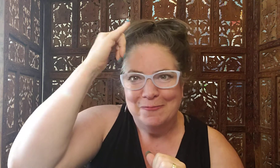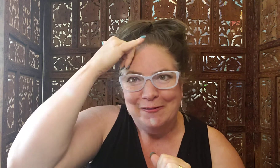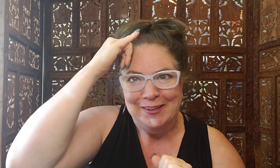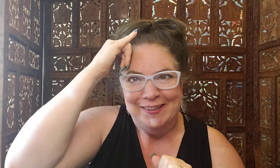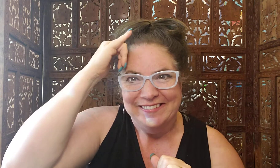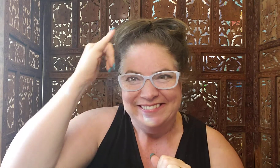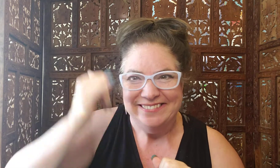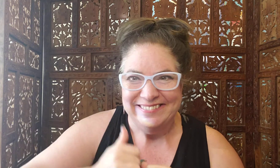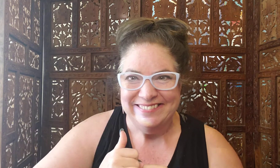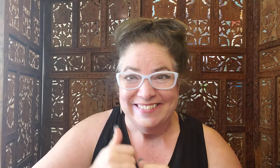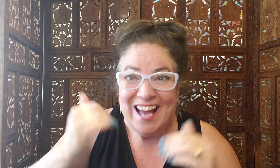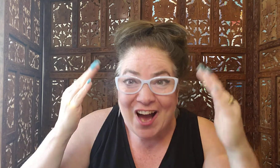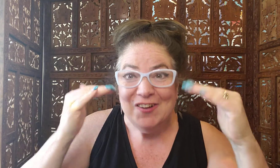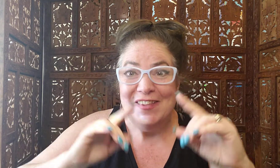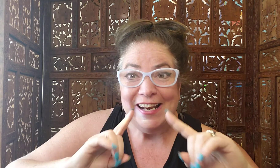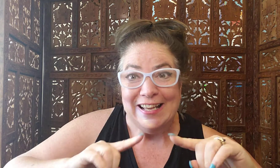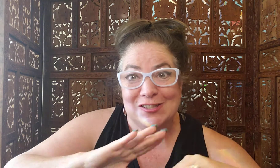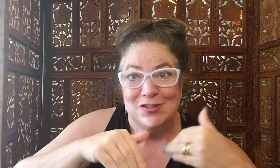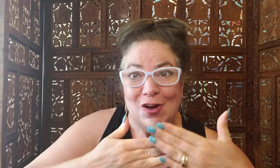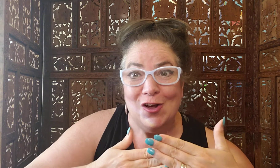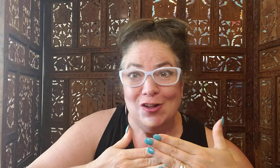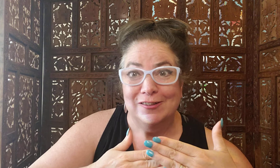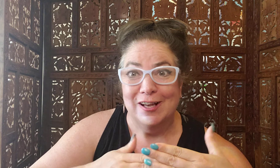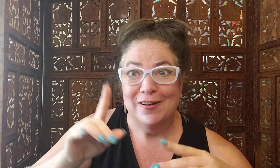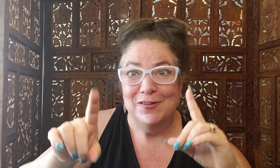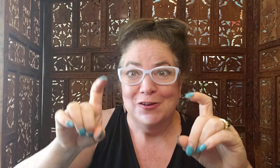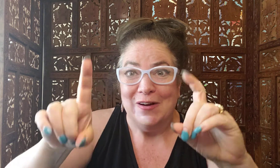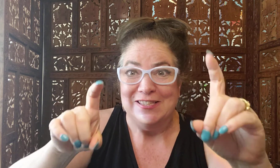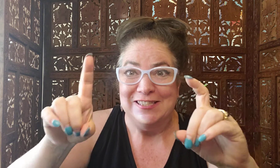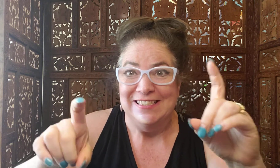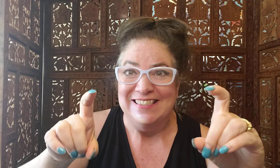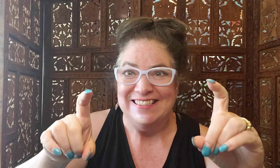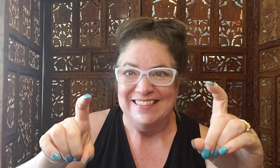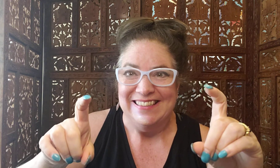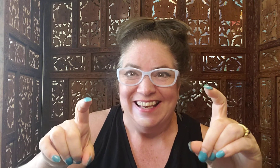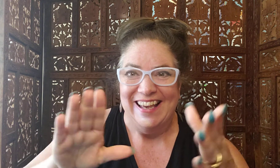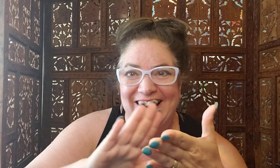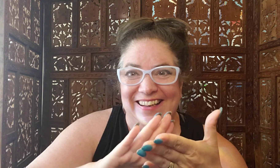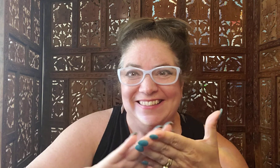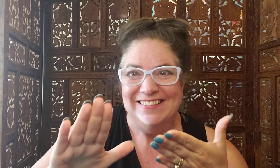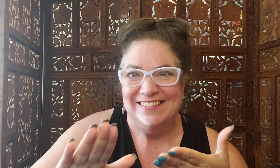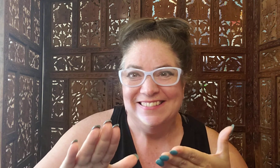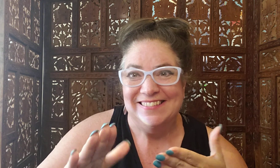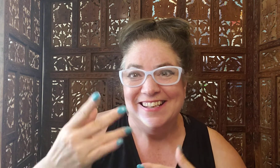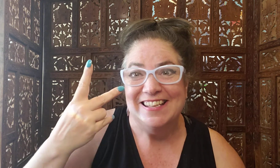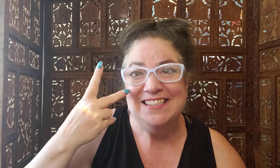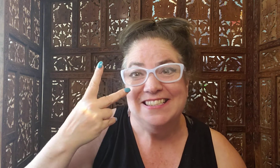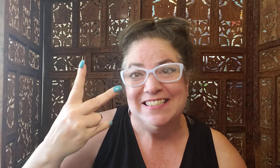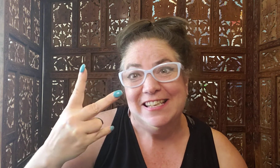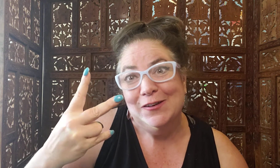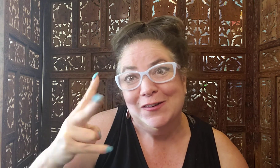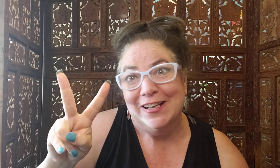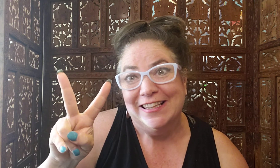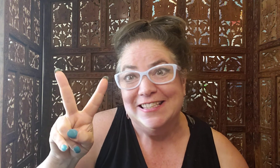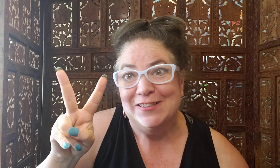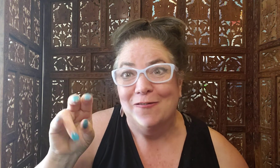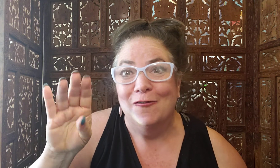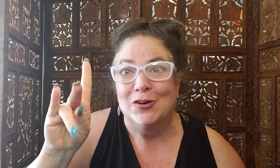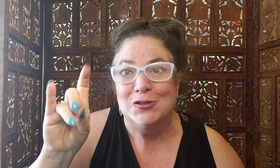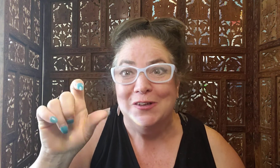Buffalo. Hope that answers all of your questions and nice to see you at least virtually.